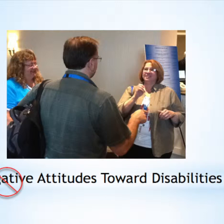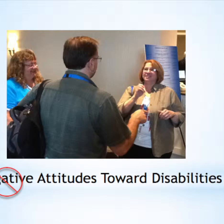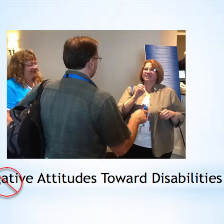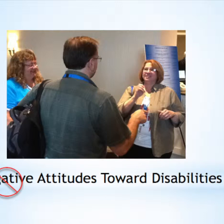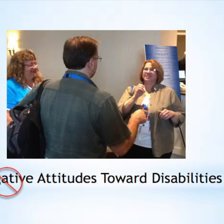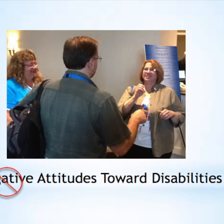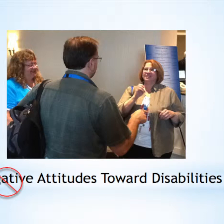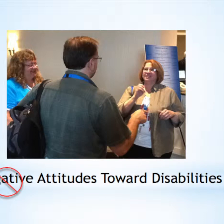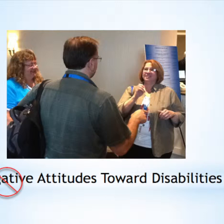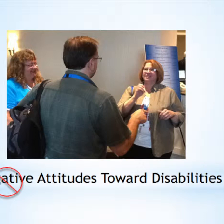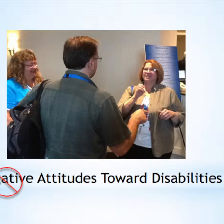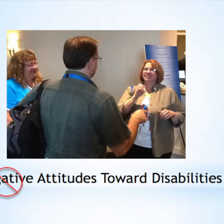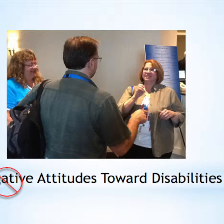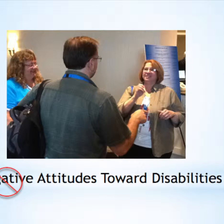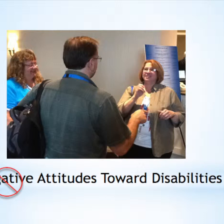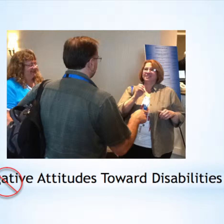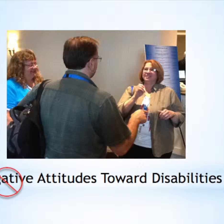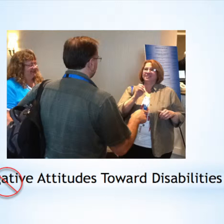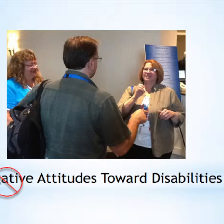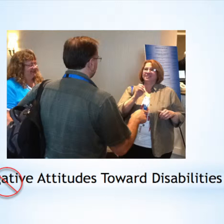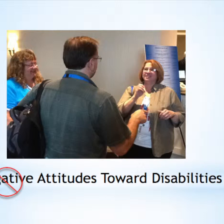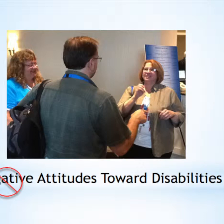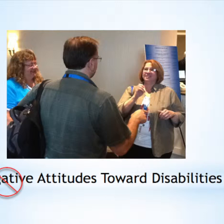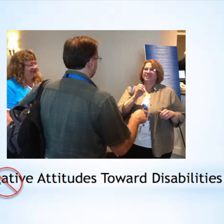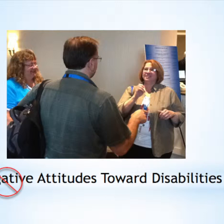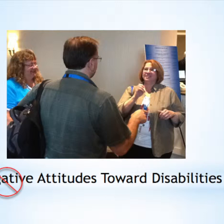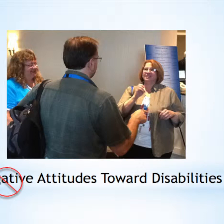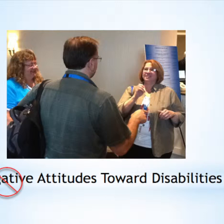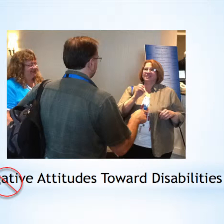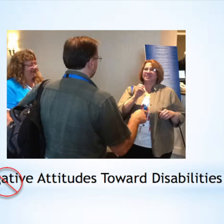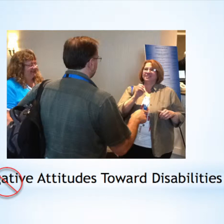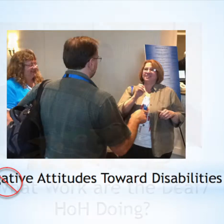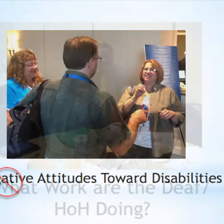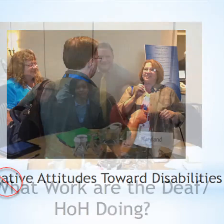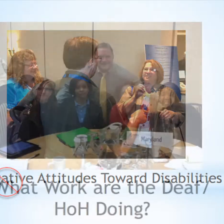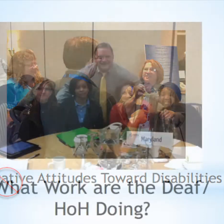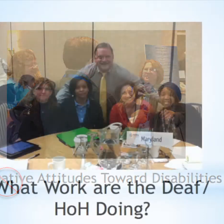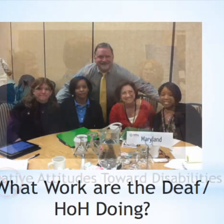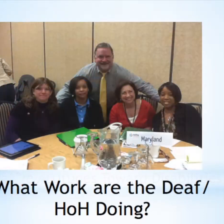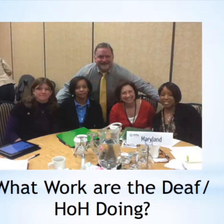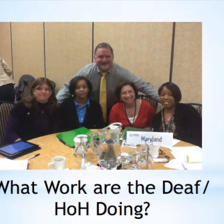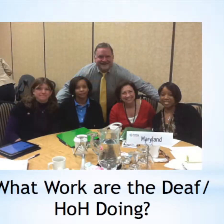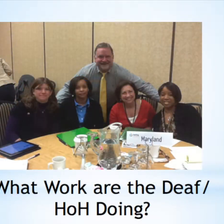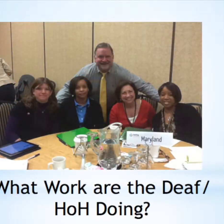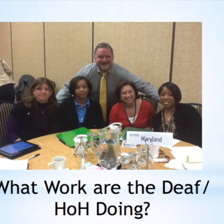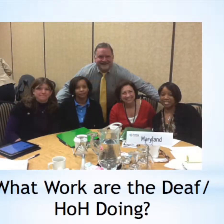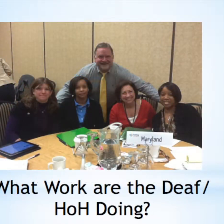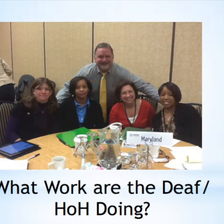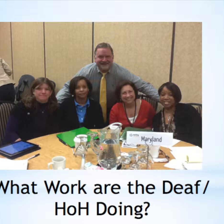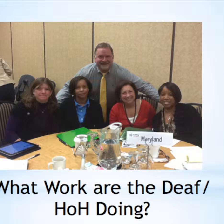that deaf people can't do this. Or employers are not comfortable communicating with us.